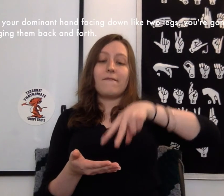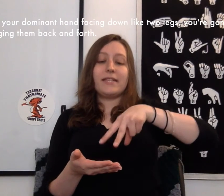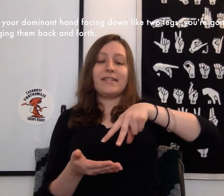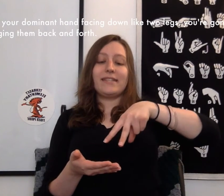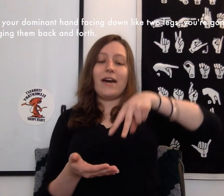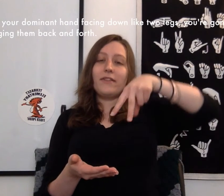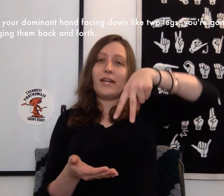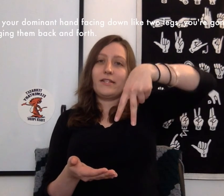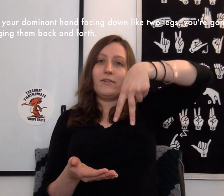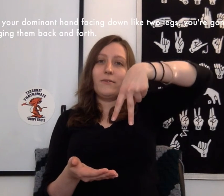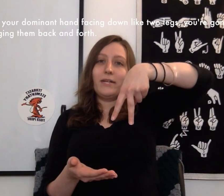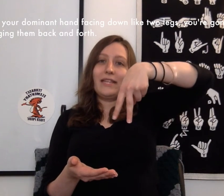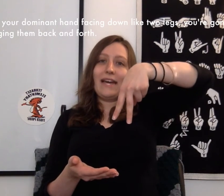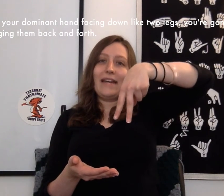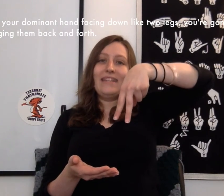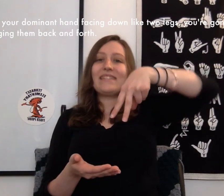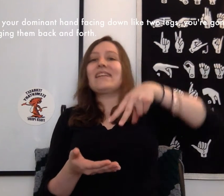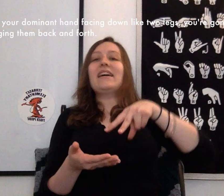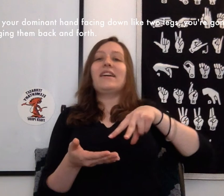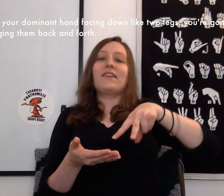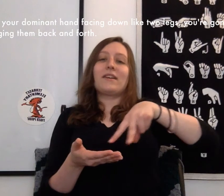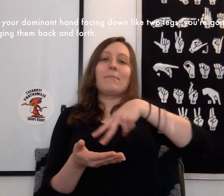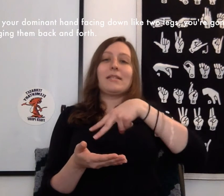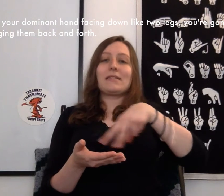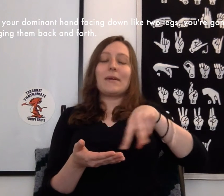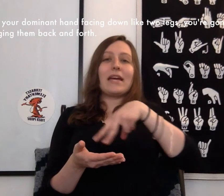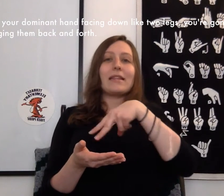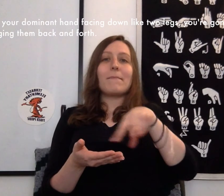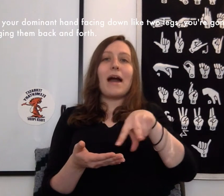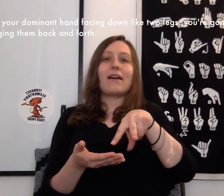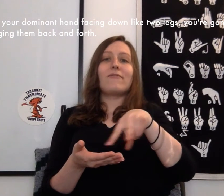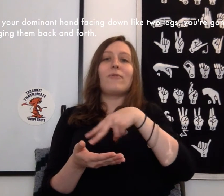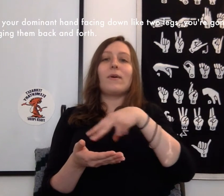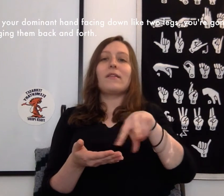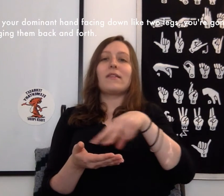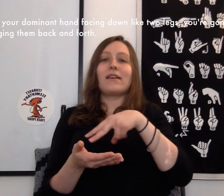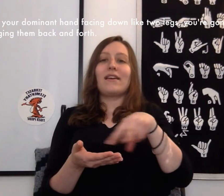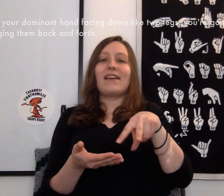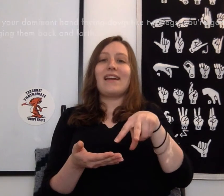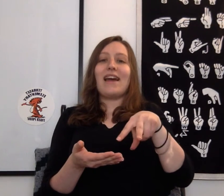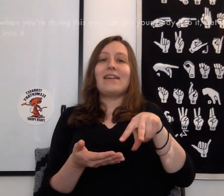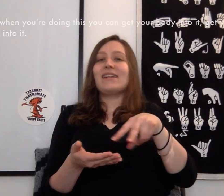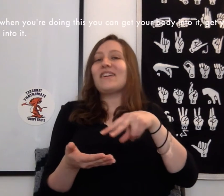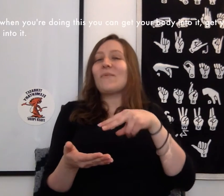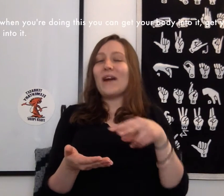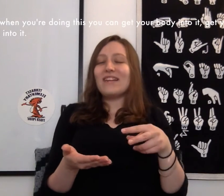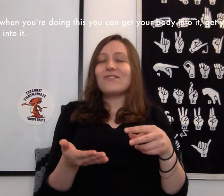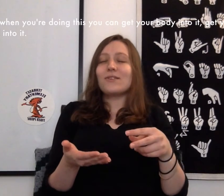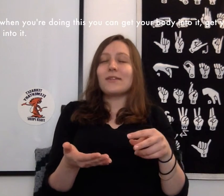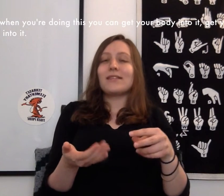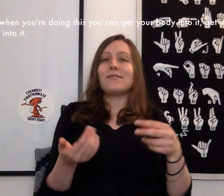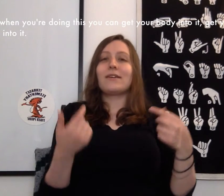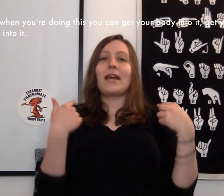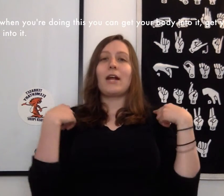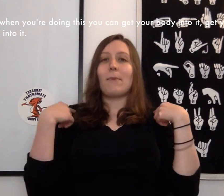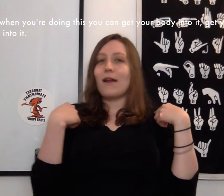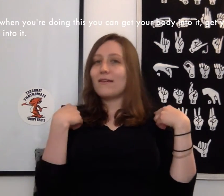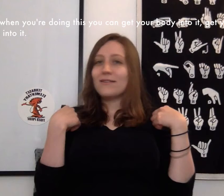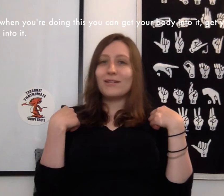facing down like two legs, you're going to be swinging them back and forth. And when you're doing this, you can get your body into